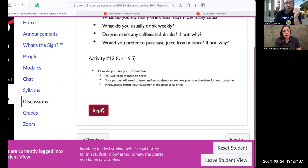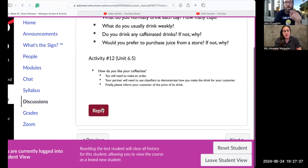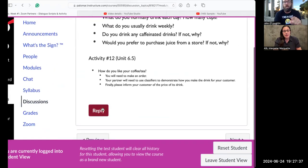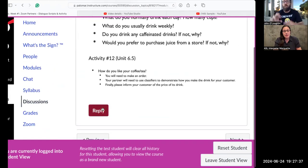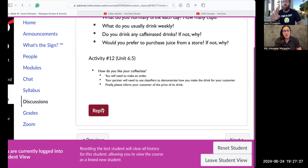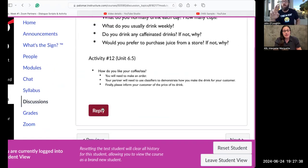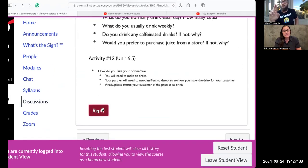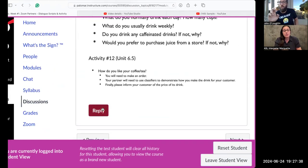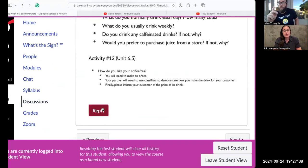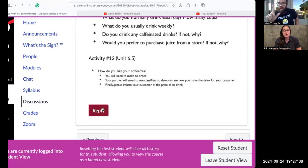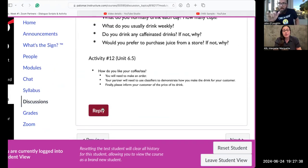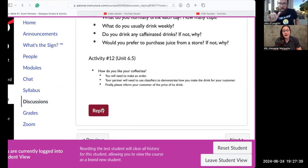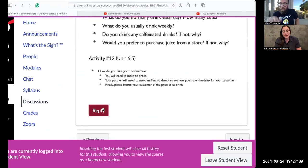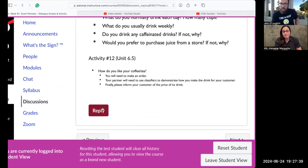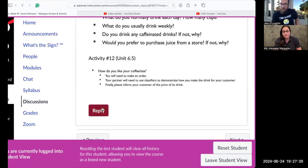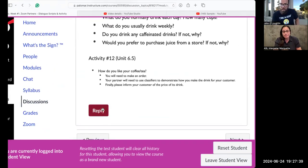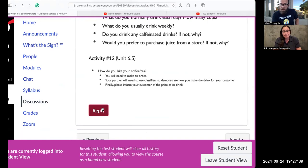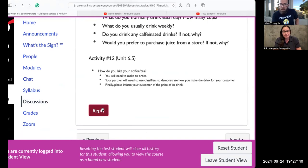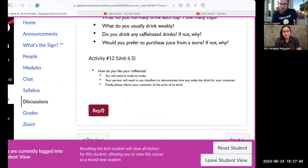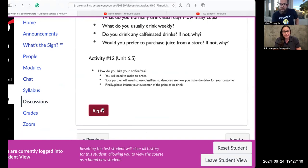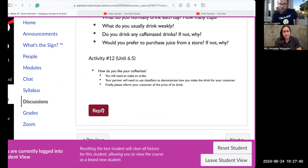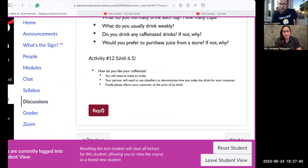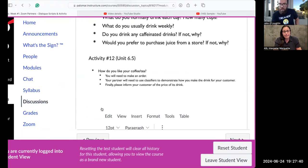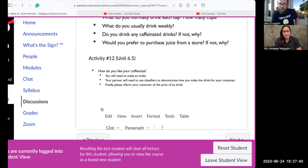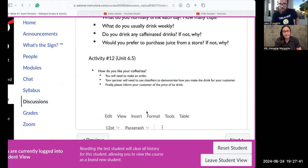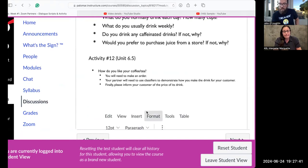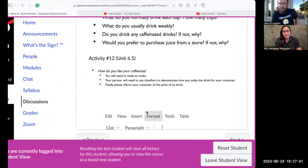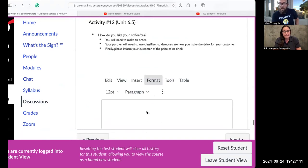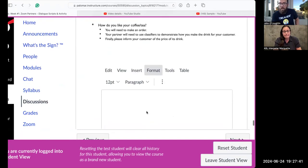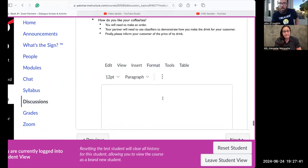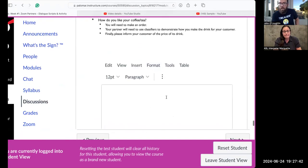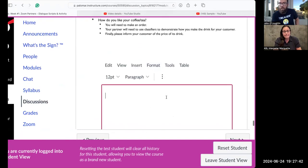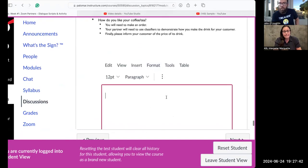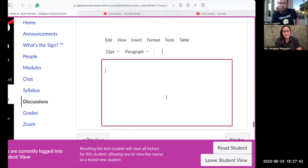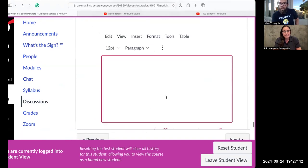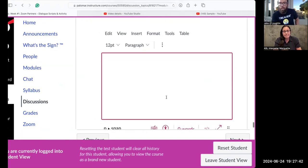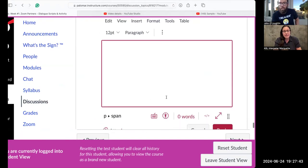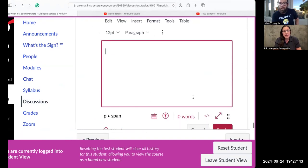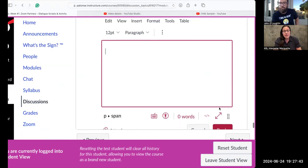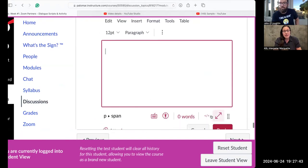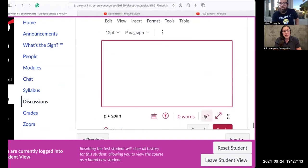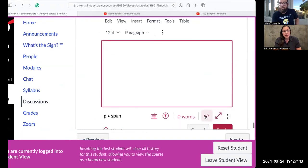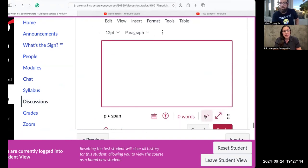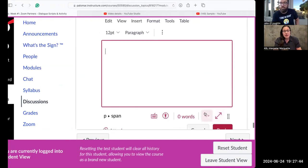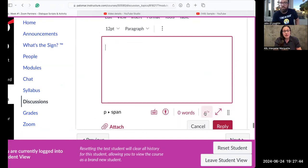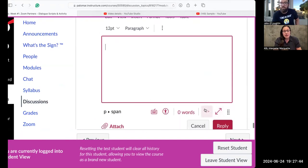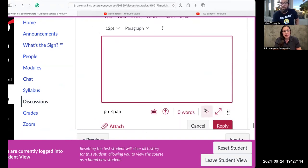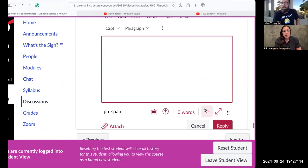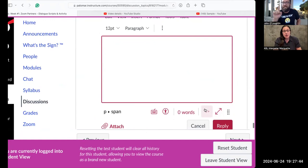Then you go to reply. Then you